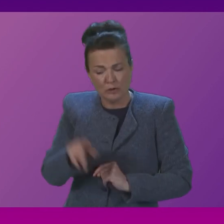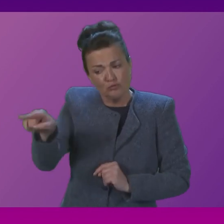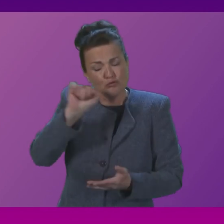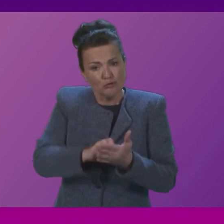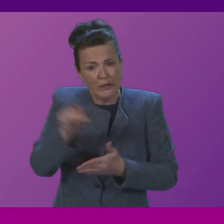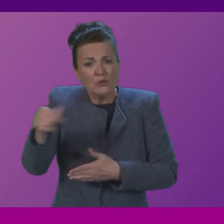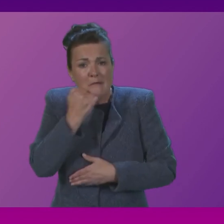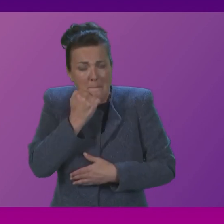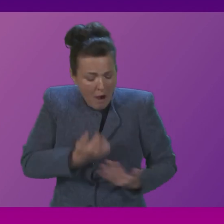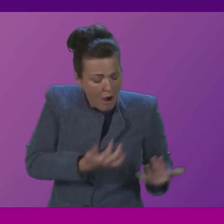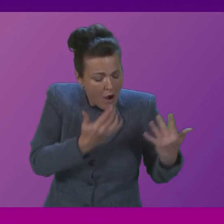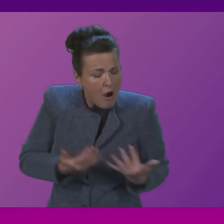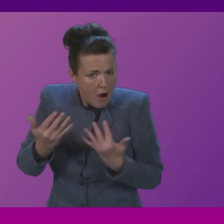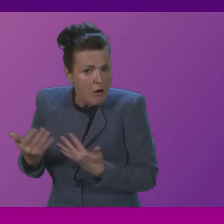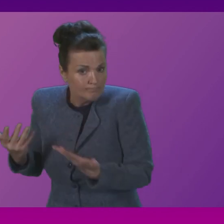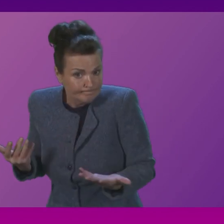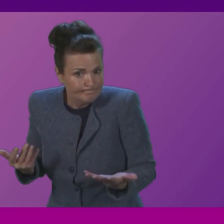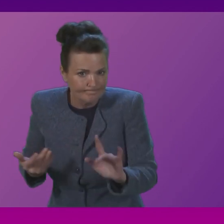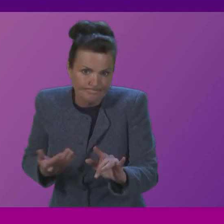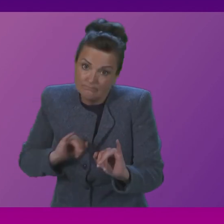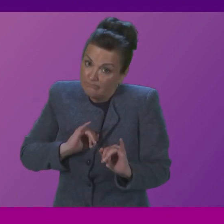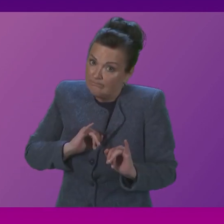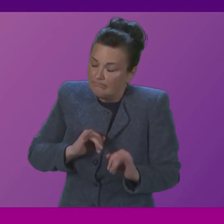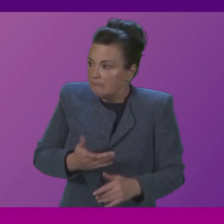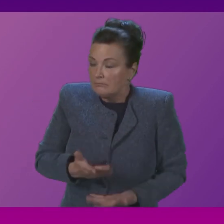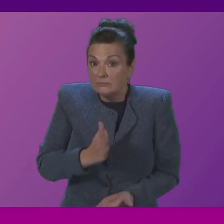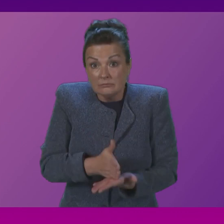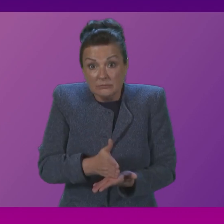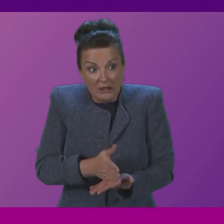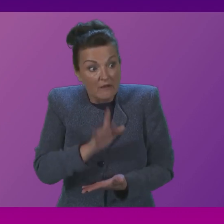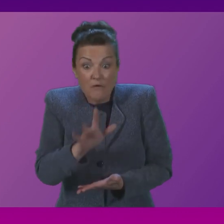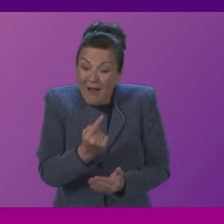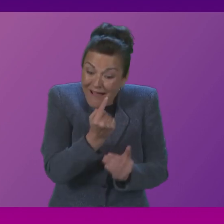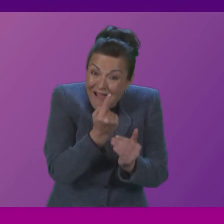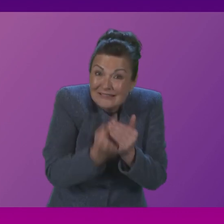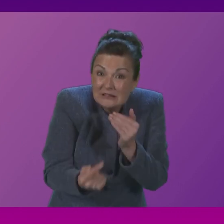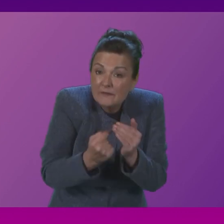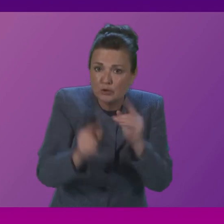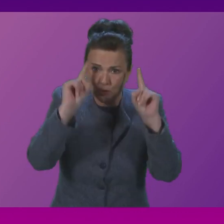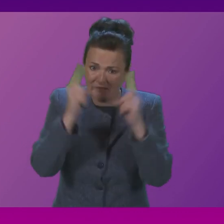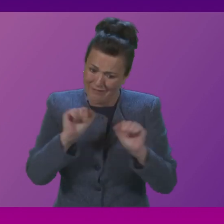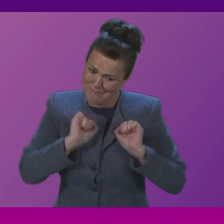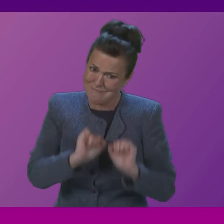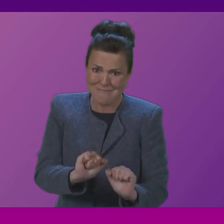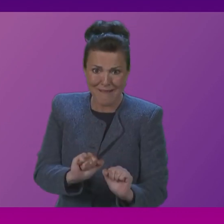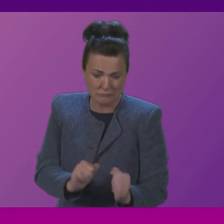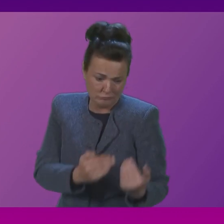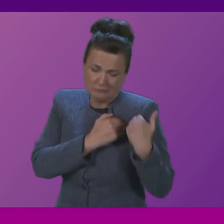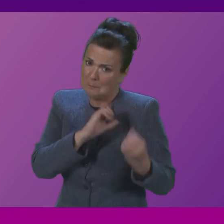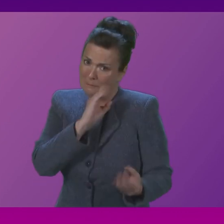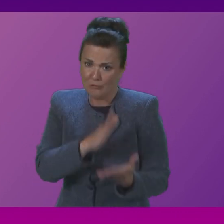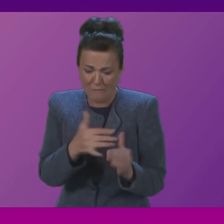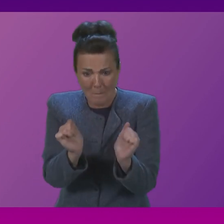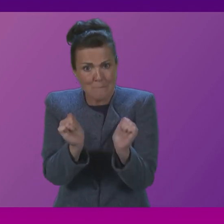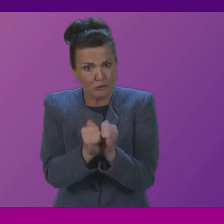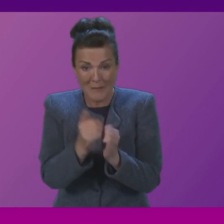narrated in the chamber today it is of course first and foremost for individual institutions to ensure that they have appropriate mental health support